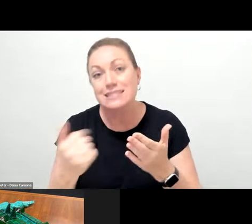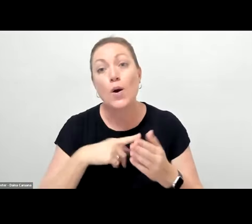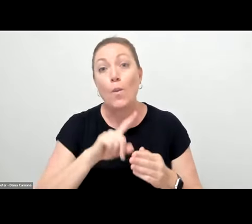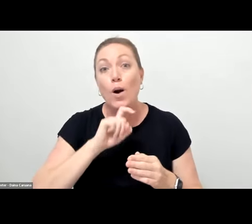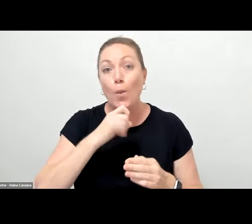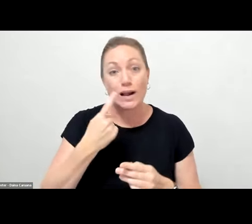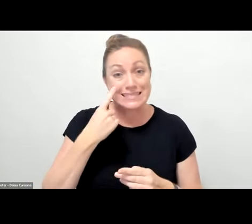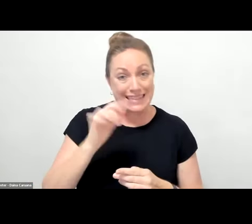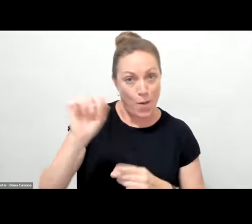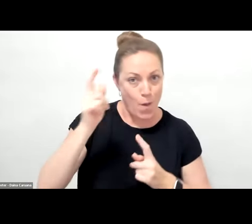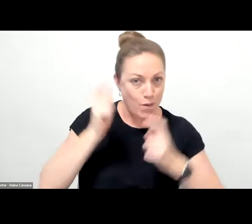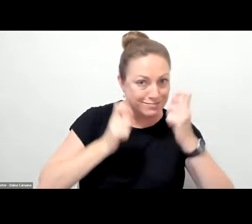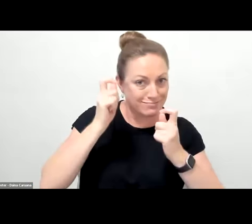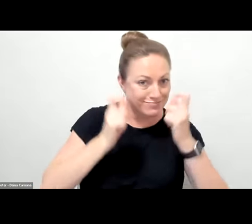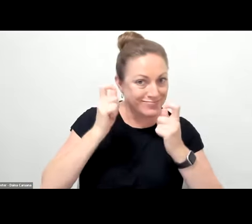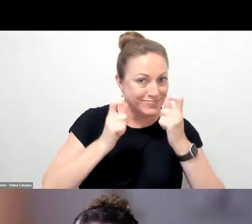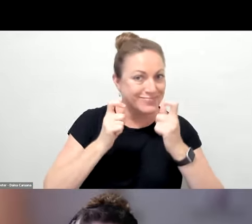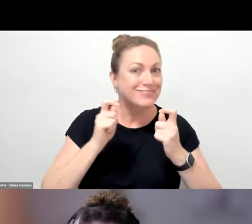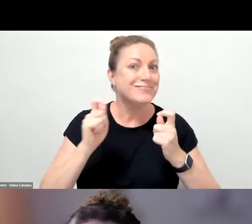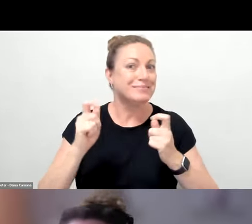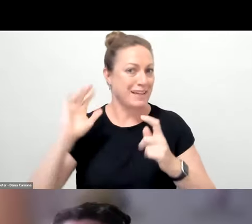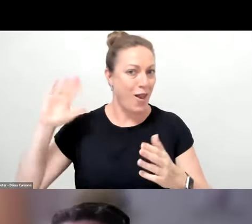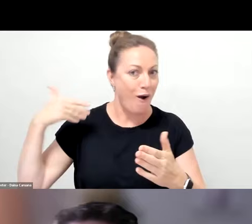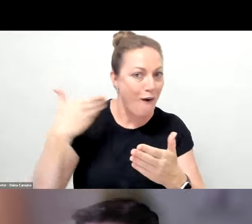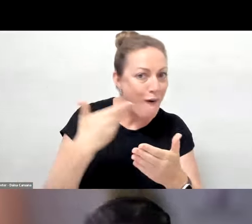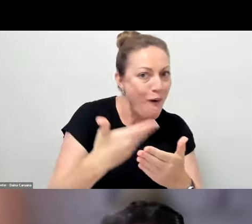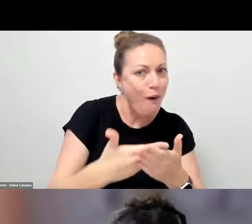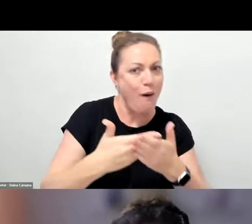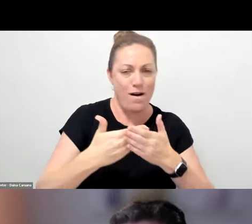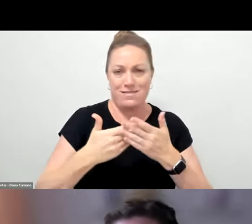reaction because this has been a long process for her.